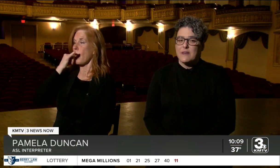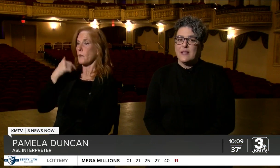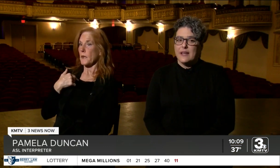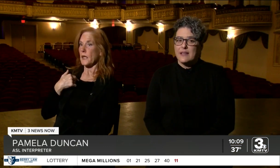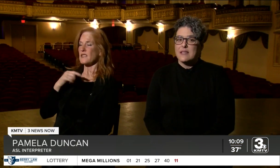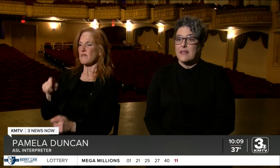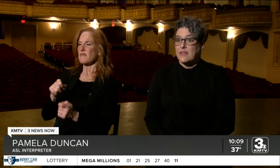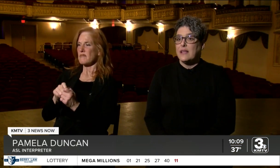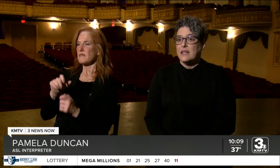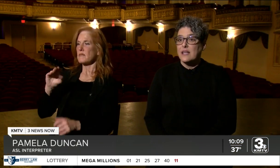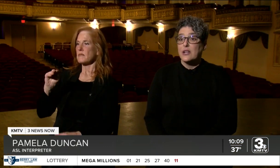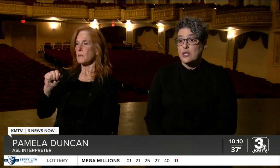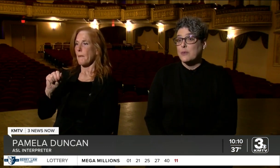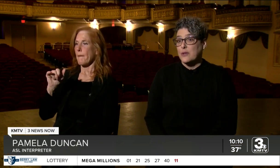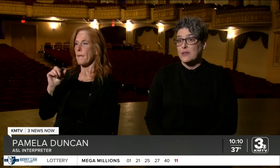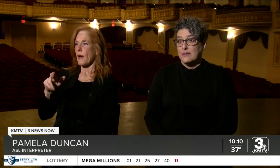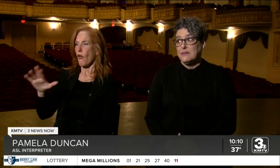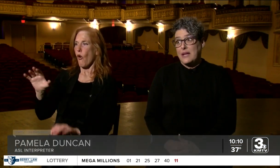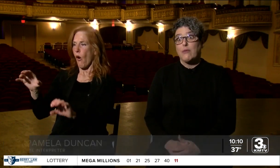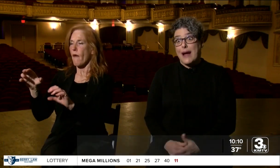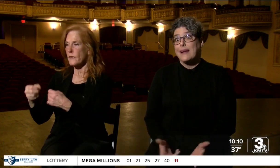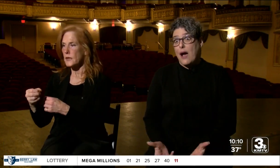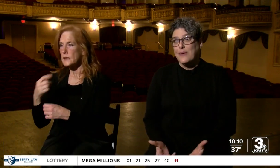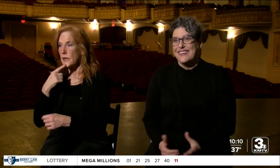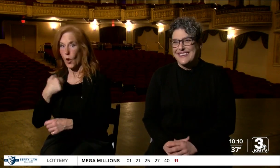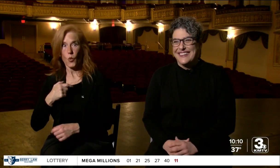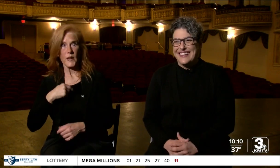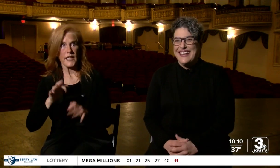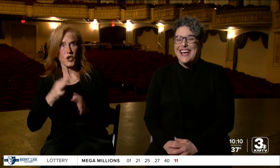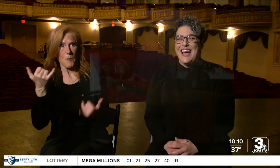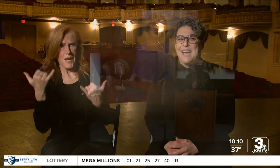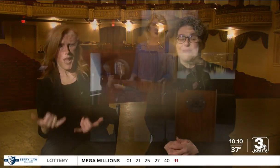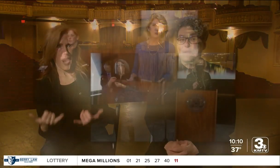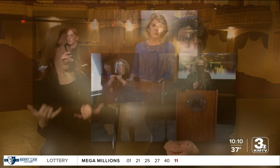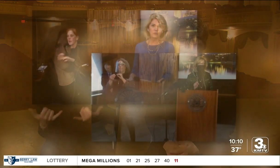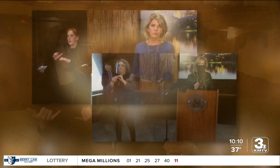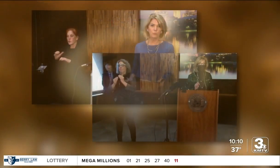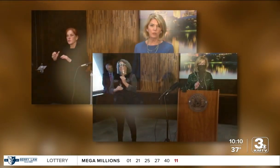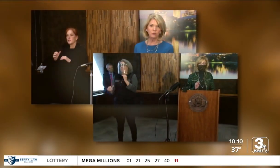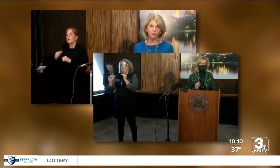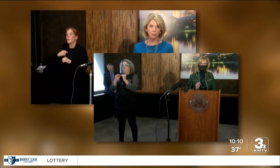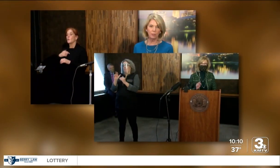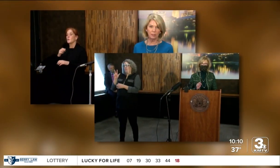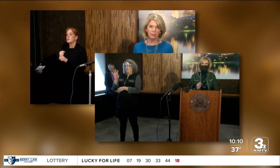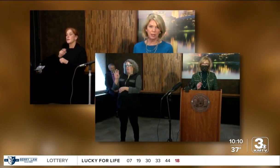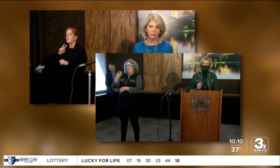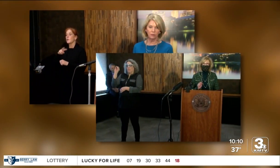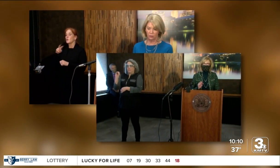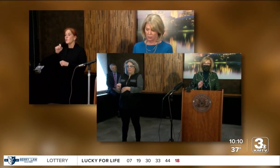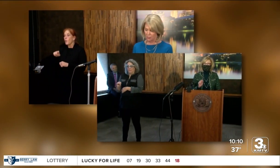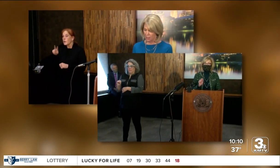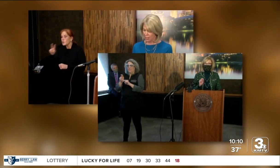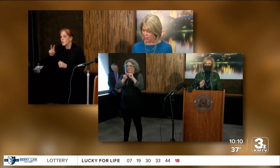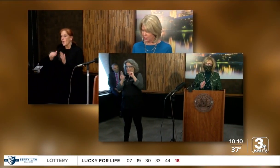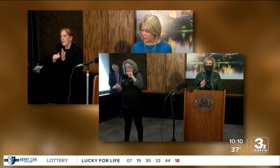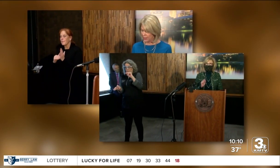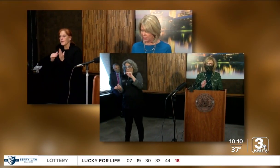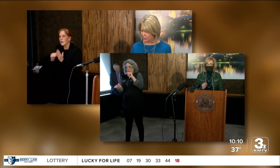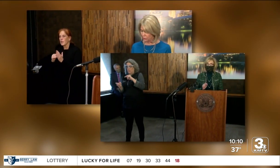specifically, saying that they needed an interpreter like right now. Pamela Duncan and and Jamie Elker were two of many that answered